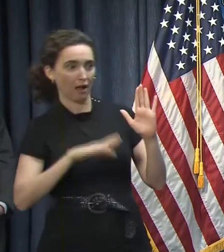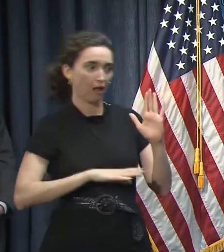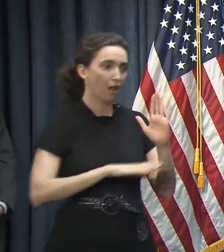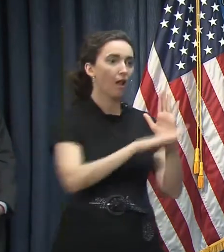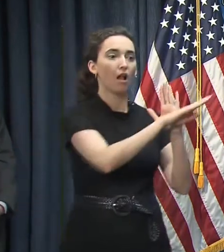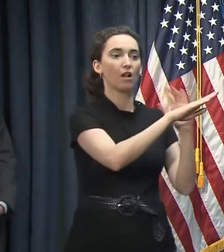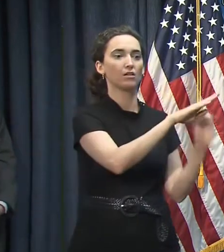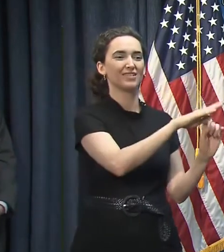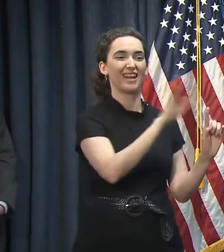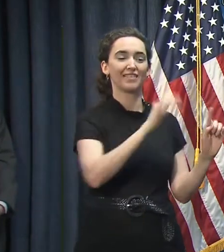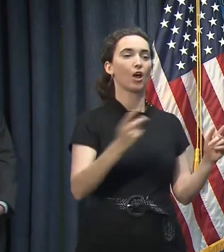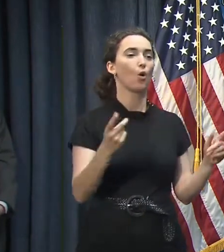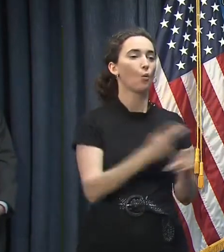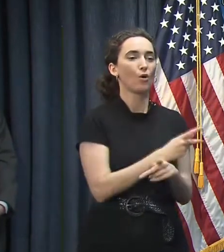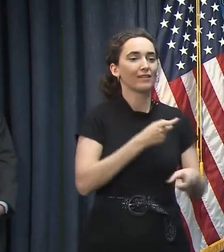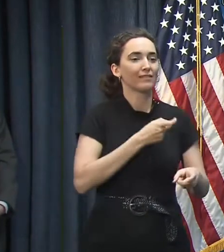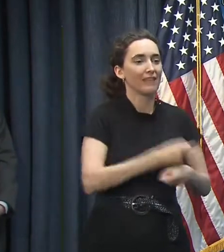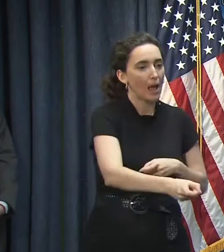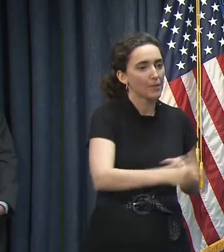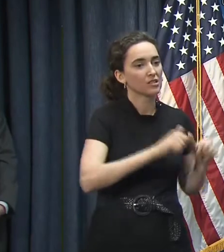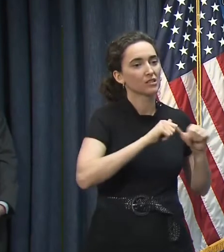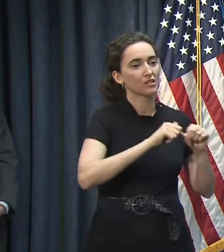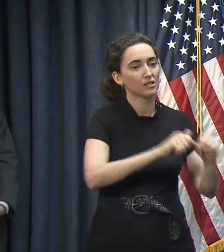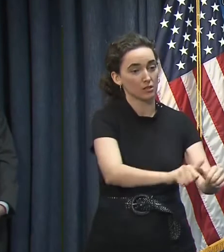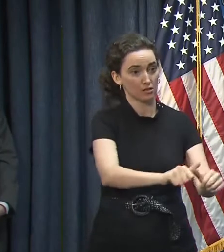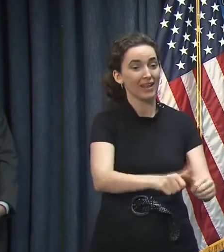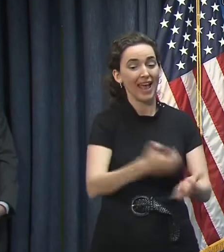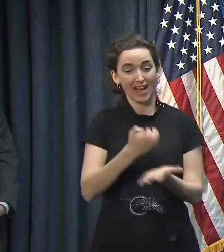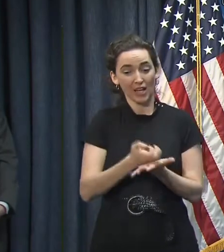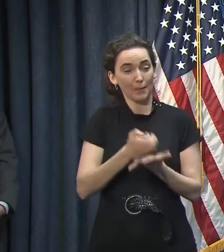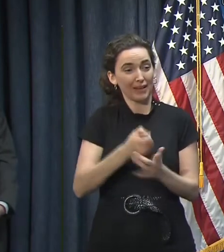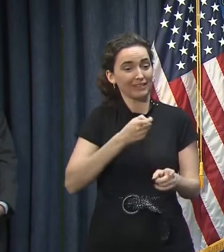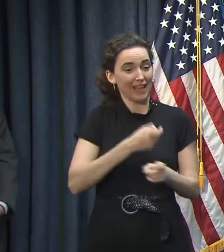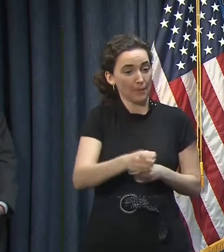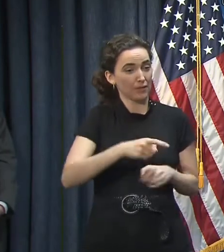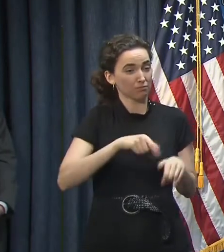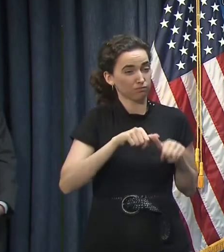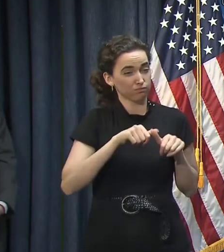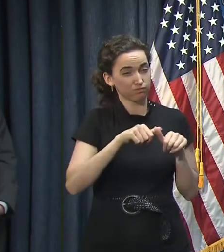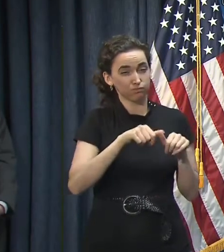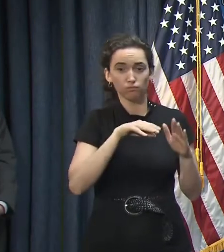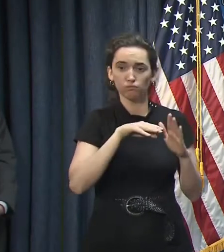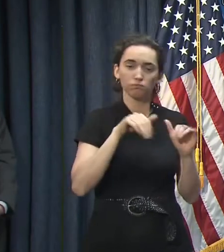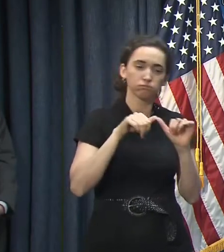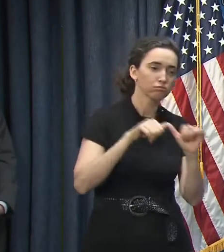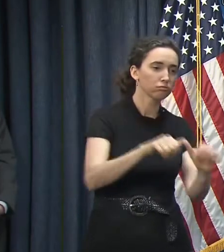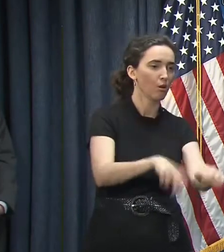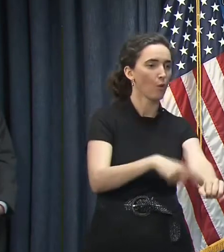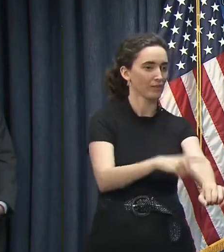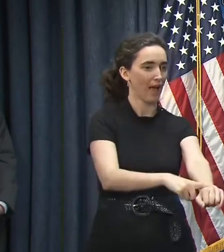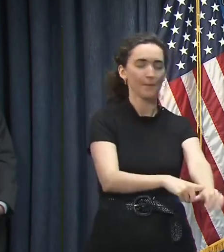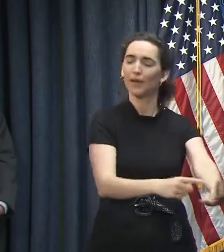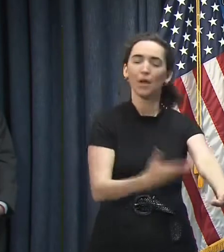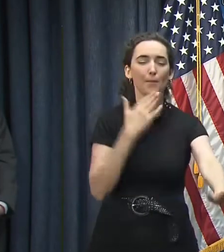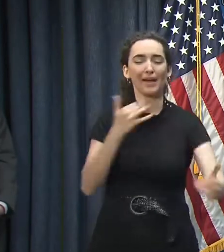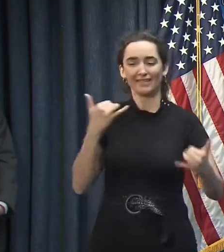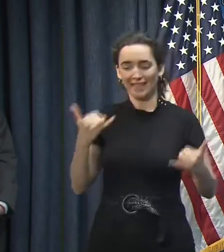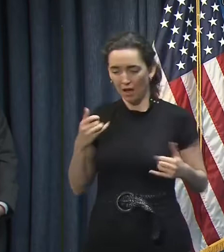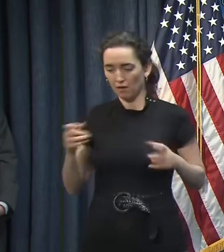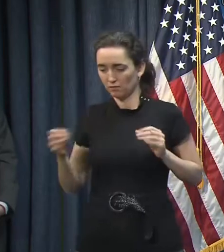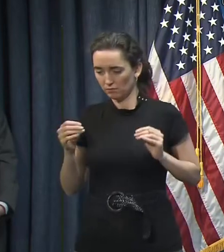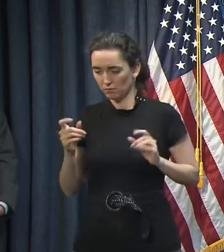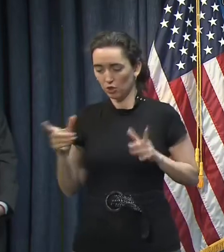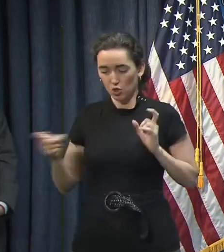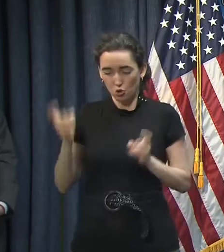damage and more lasting damage to our economy than if we try to get it right to begin with and keep those cases down and then